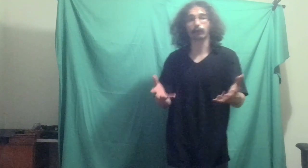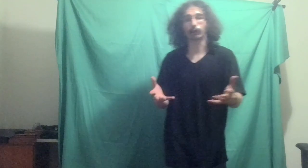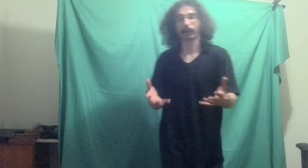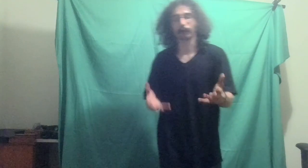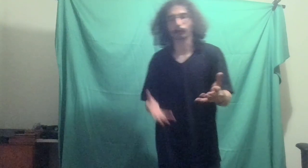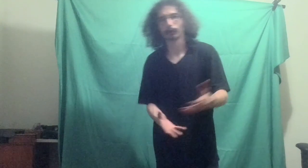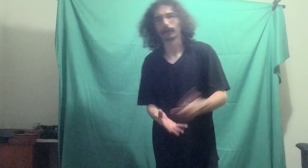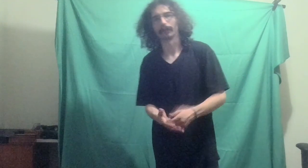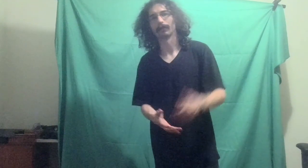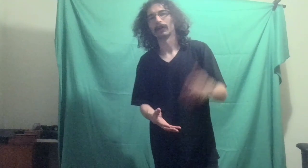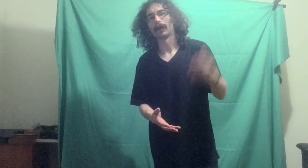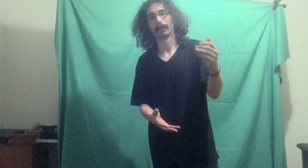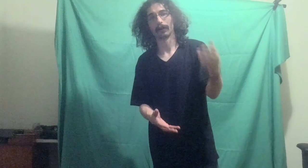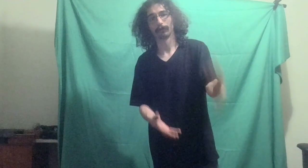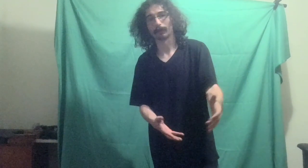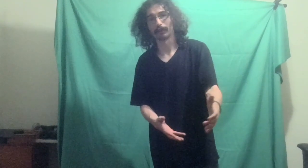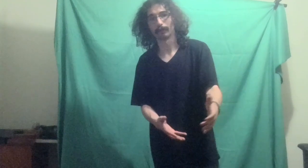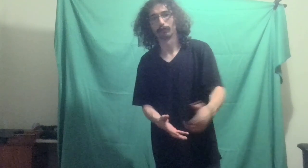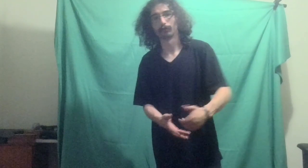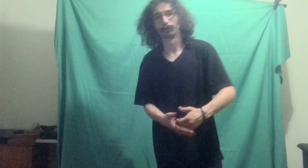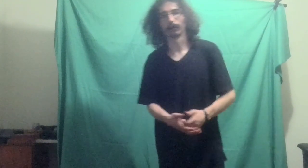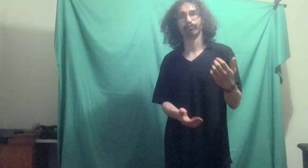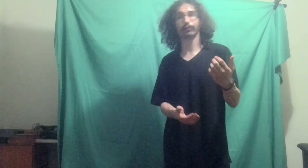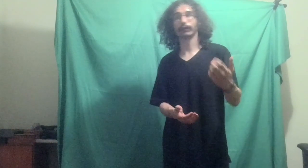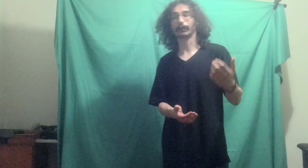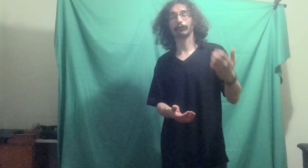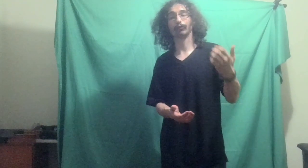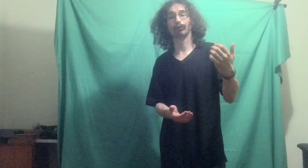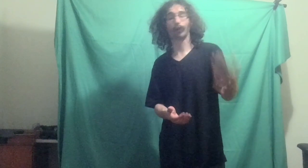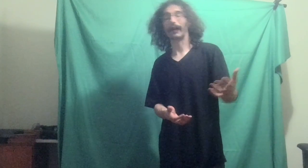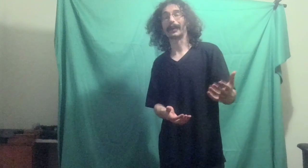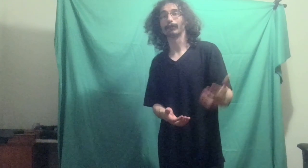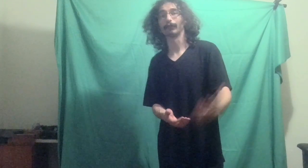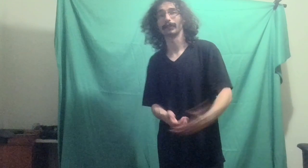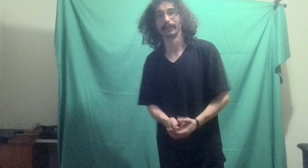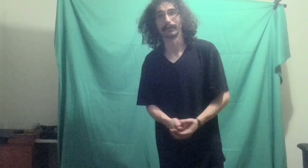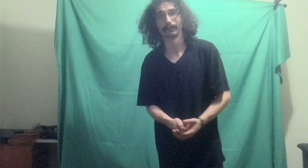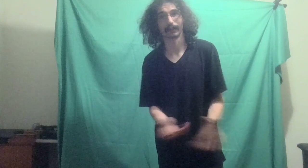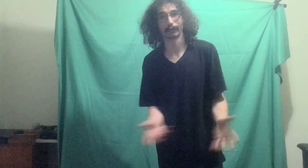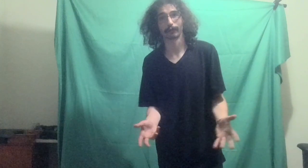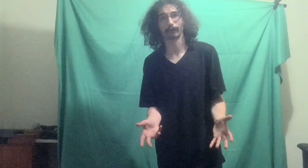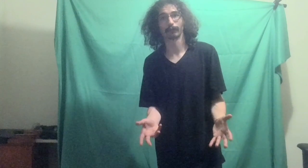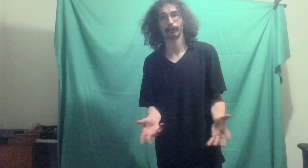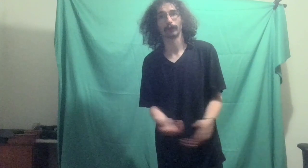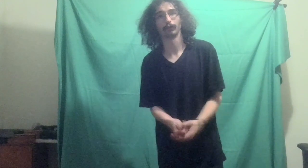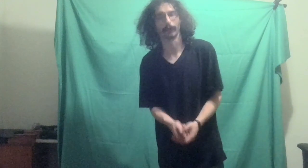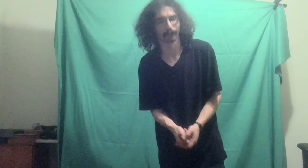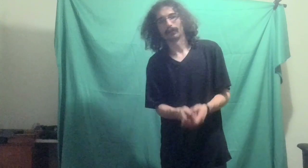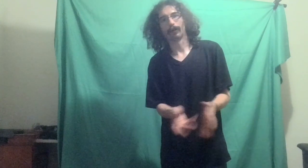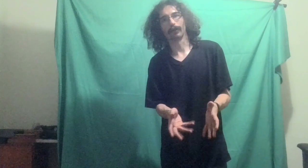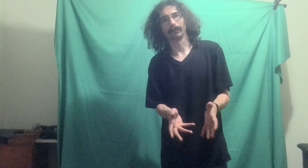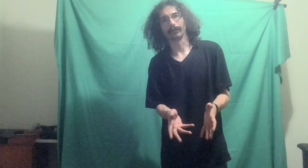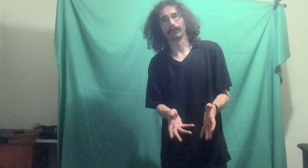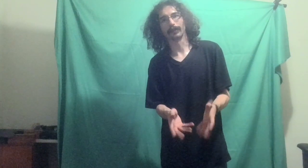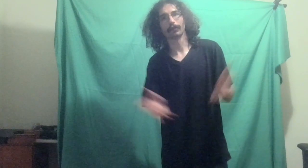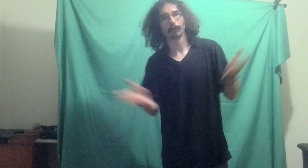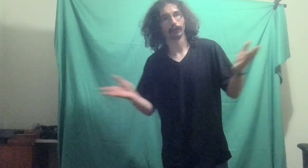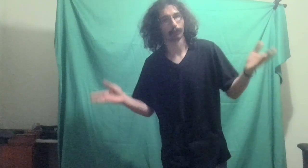high school twice, and then I started this YouTube channel pretty much right after the second graduation, August 17th, which is why